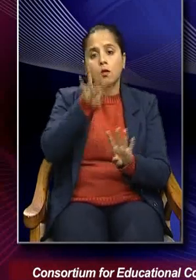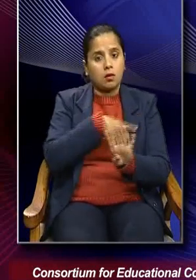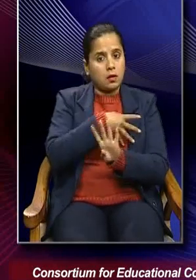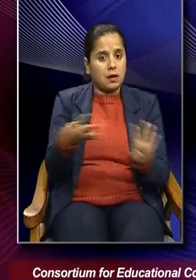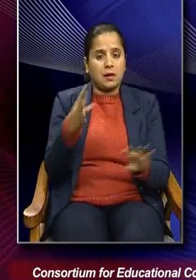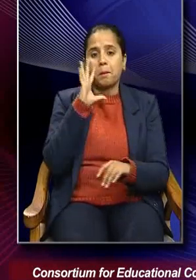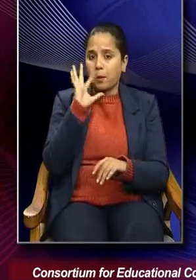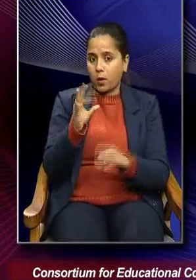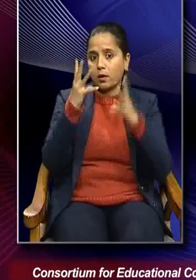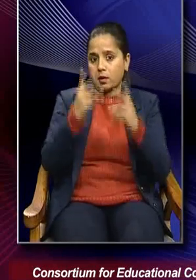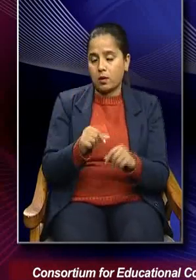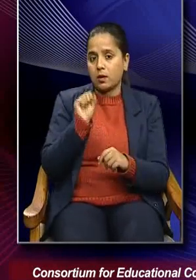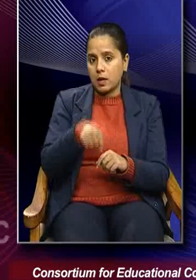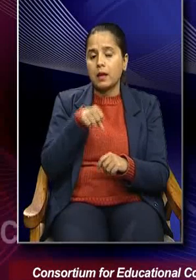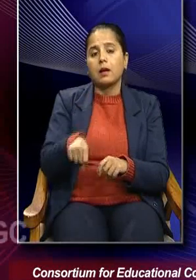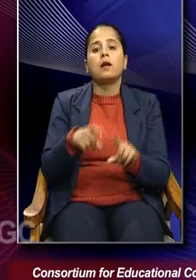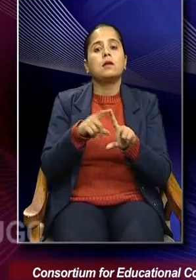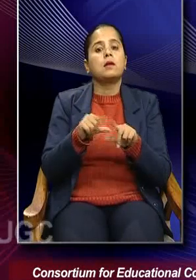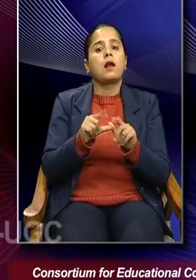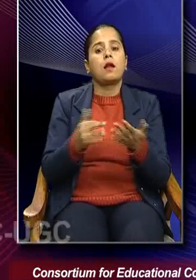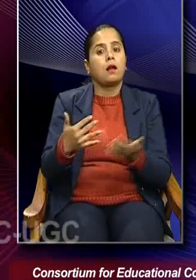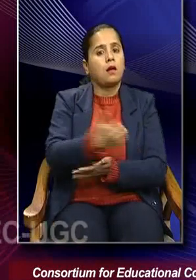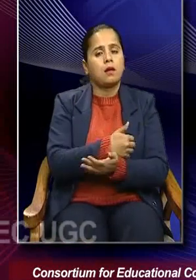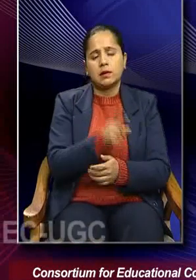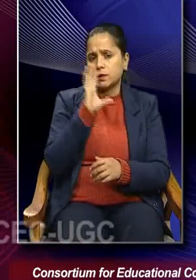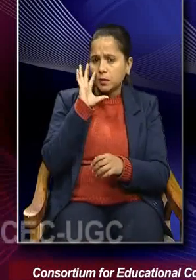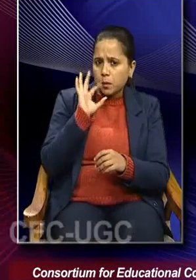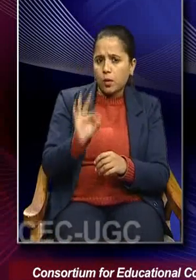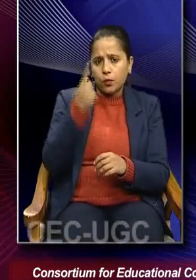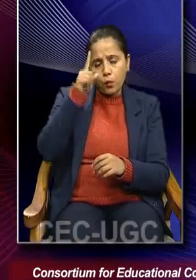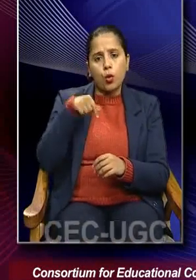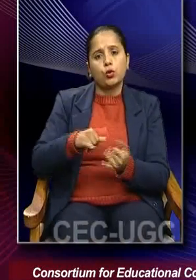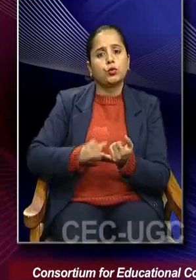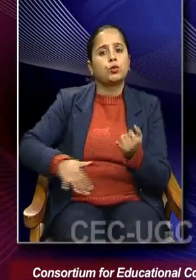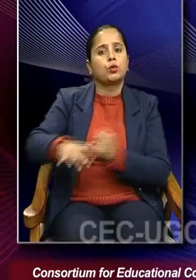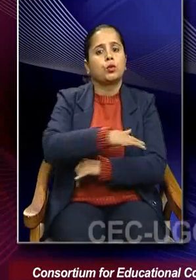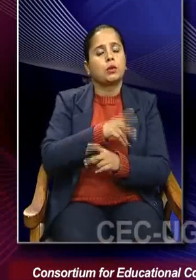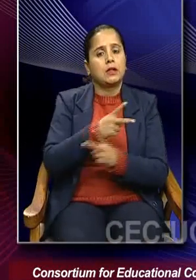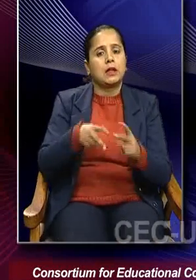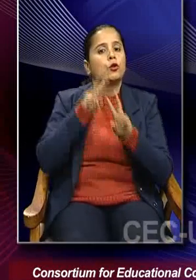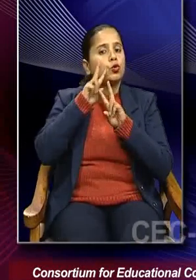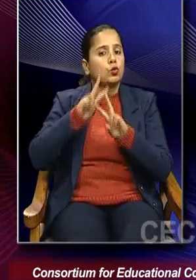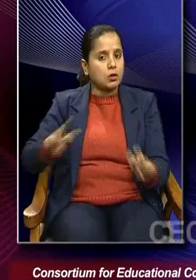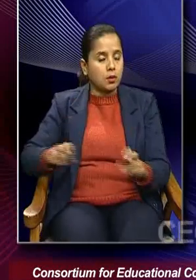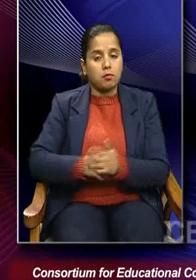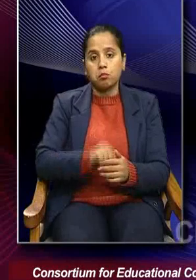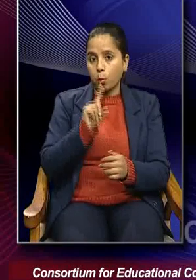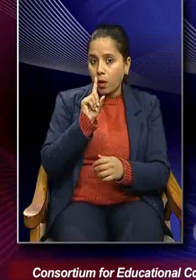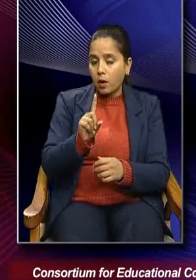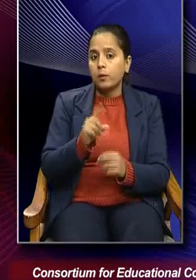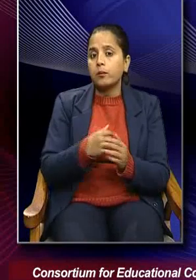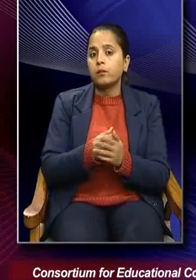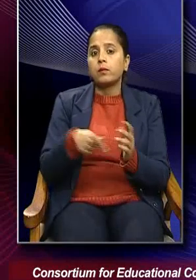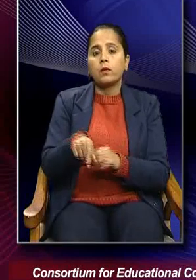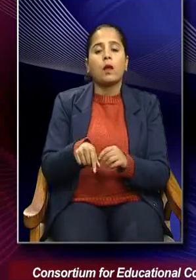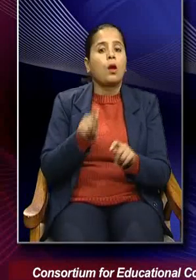important. Data is very crucial for sociological research. But the